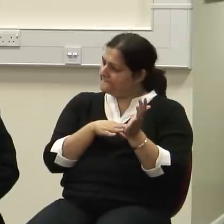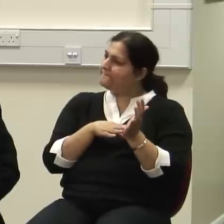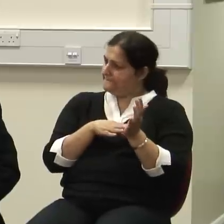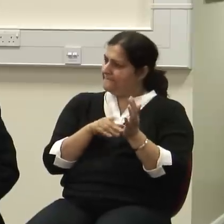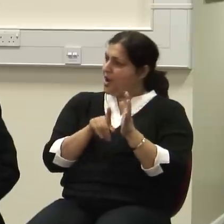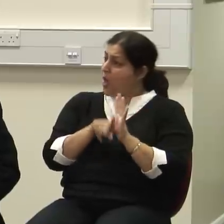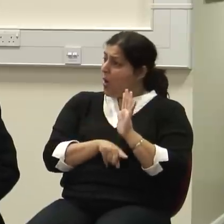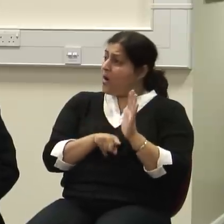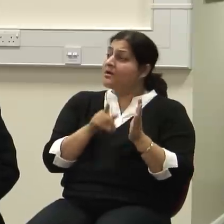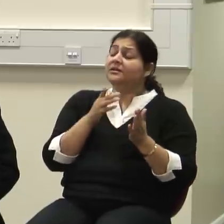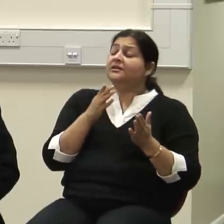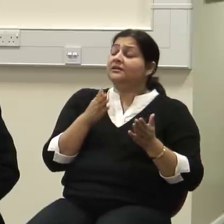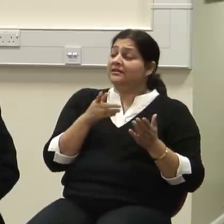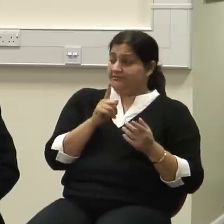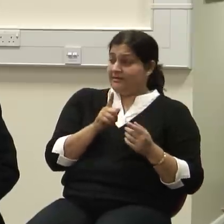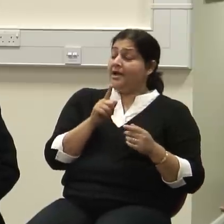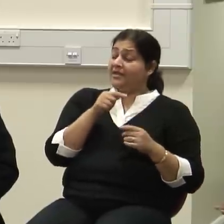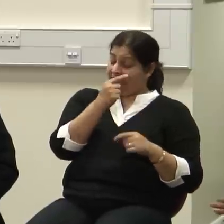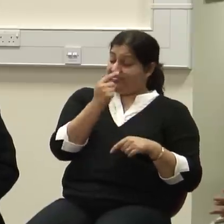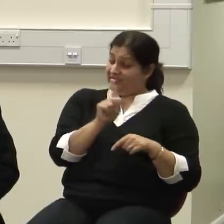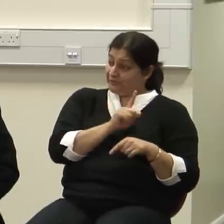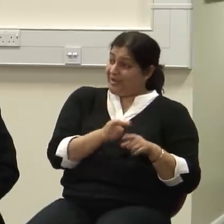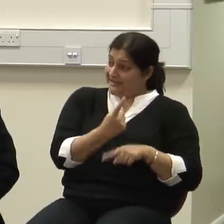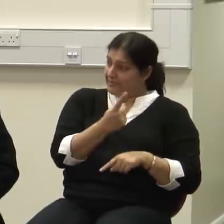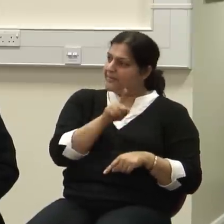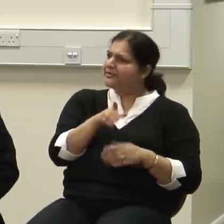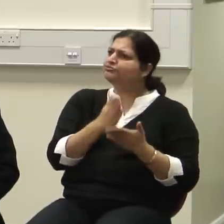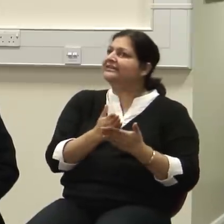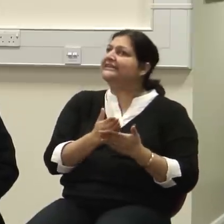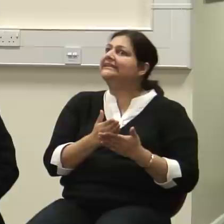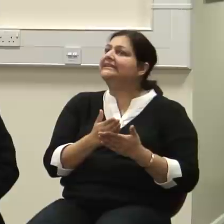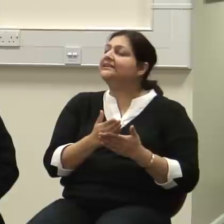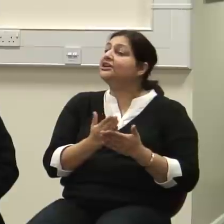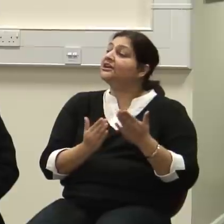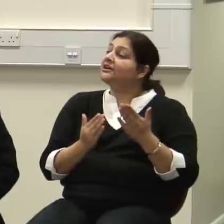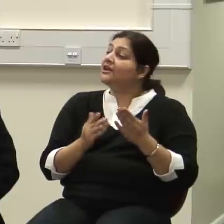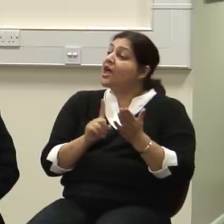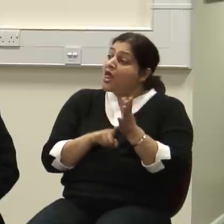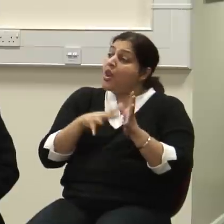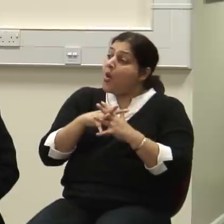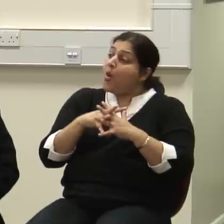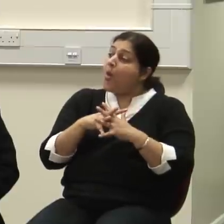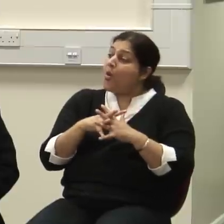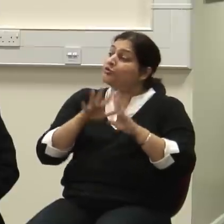medicine, prescriptions or drugs. That was the age of the, what was it called,